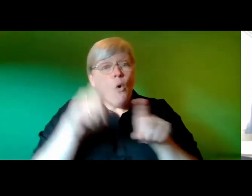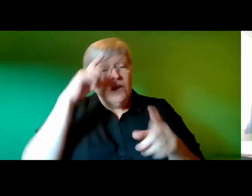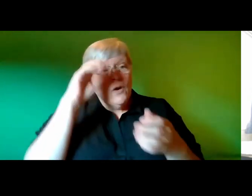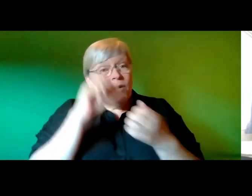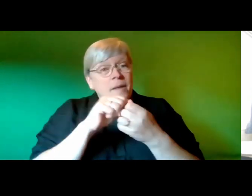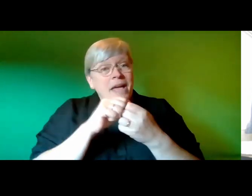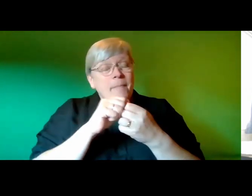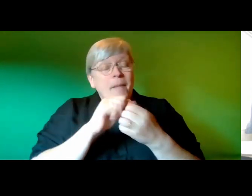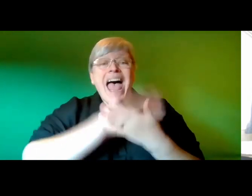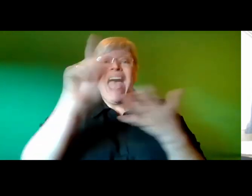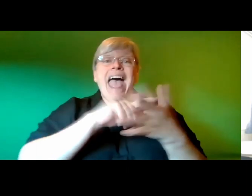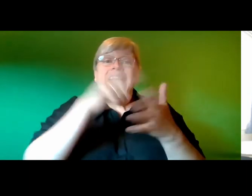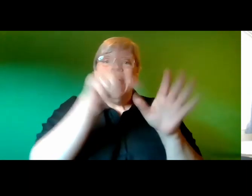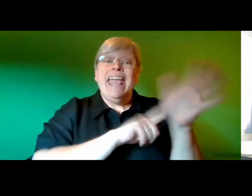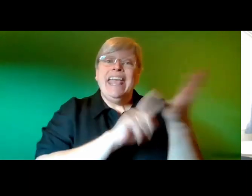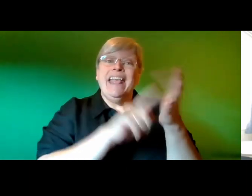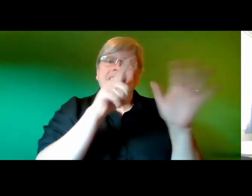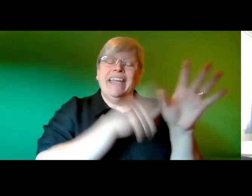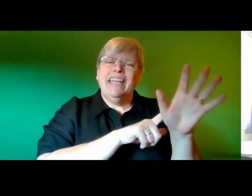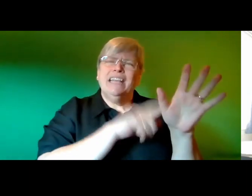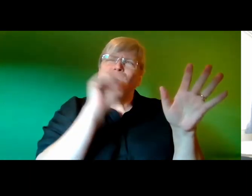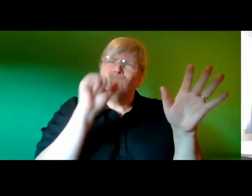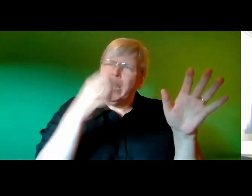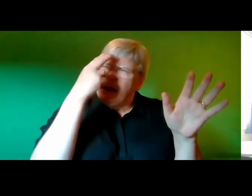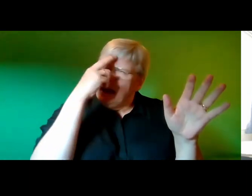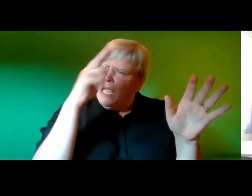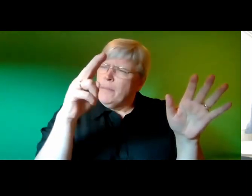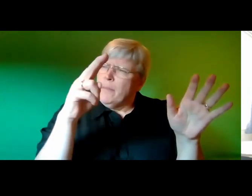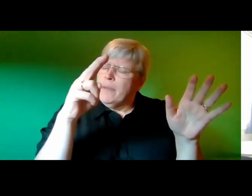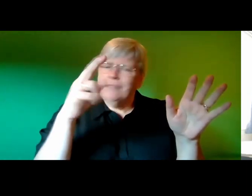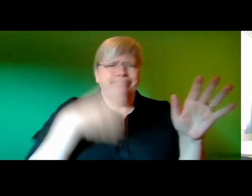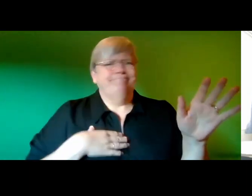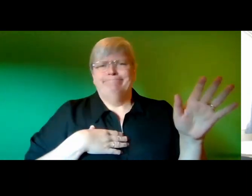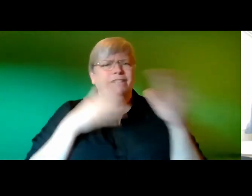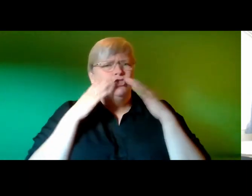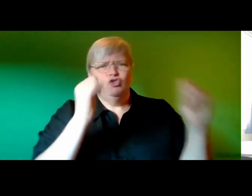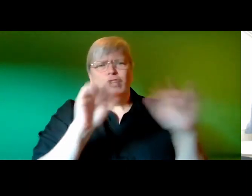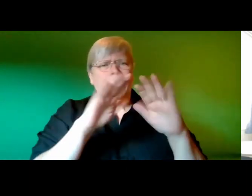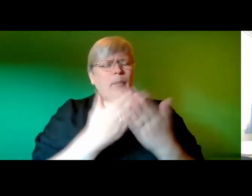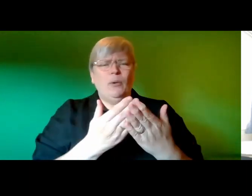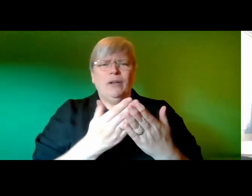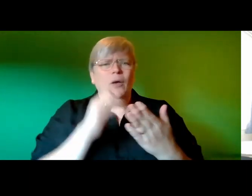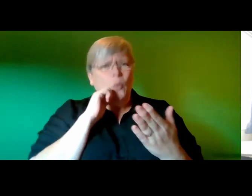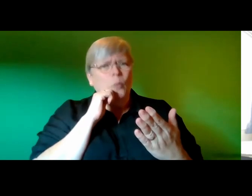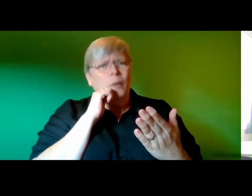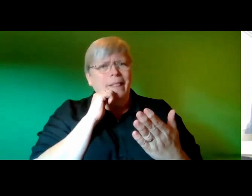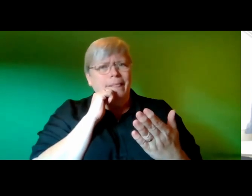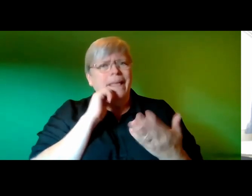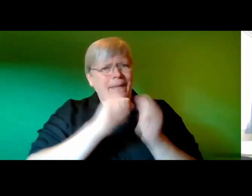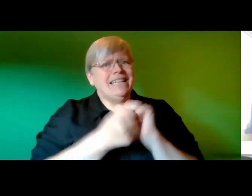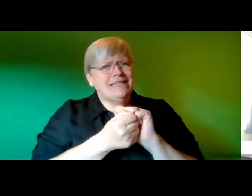that Haley's comment is that his name I need to look at my book again as I may get tested on this on my exam